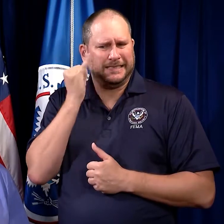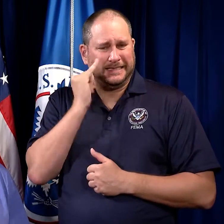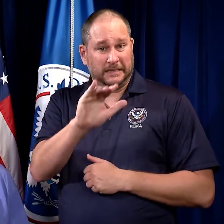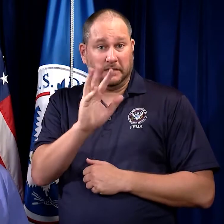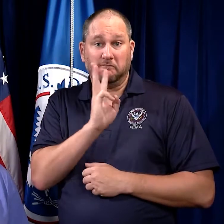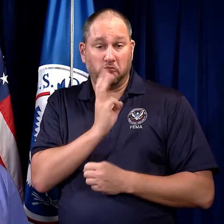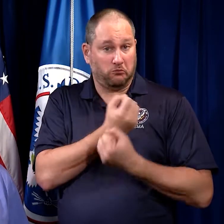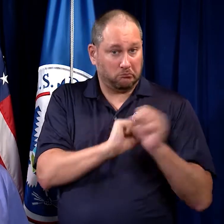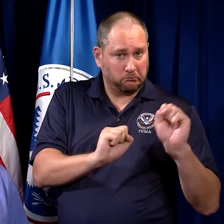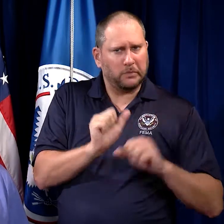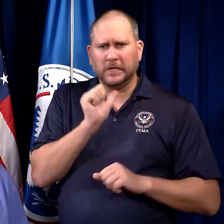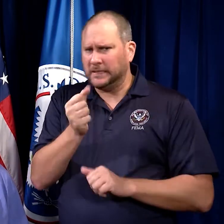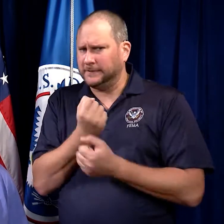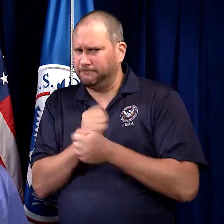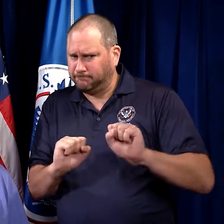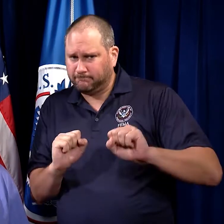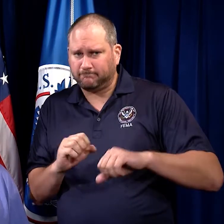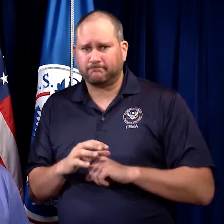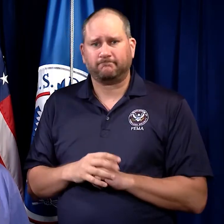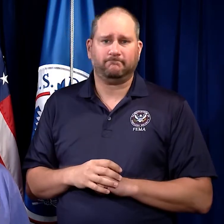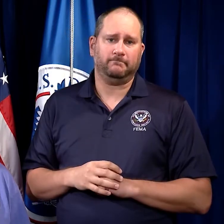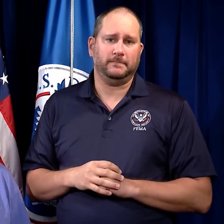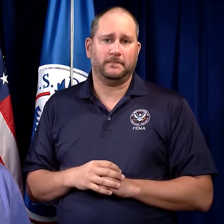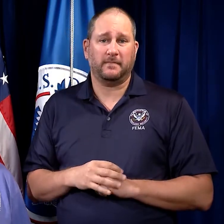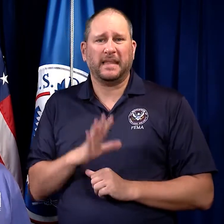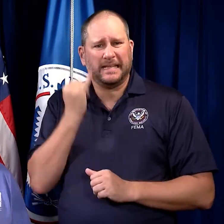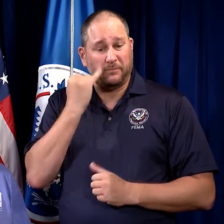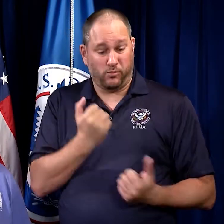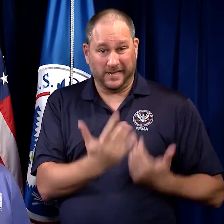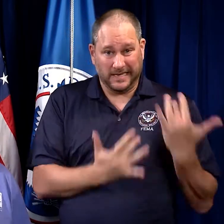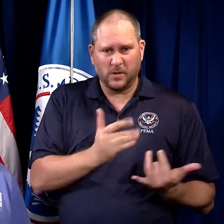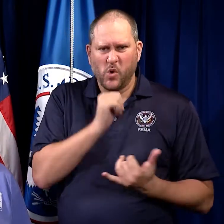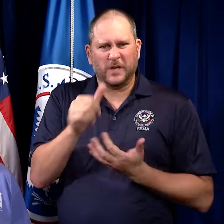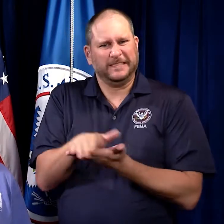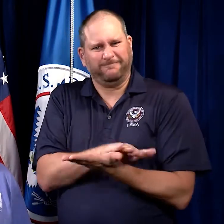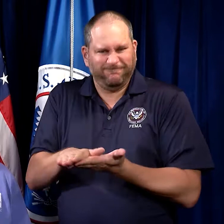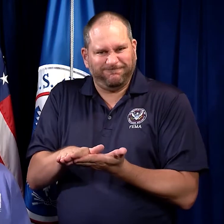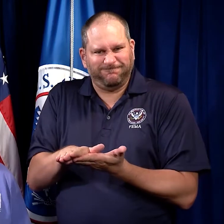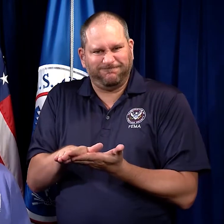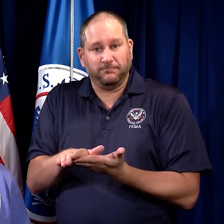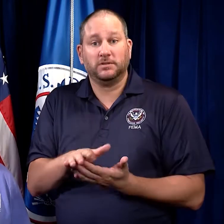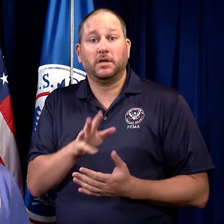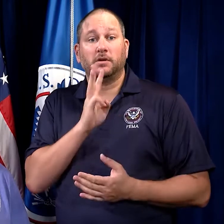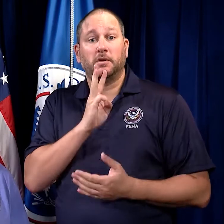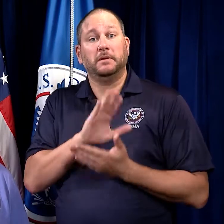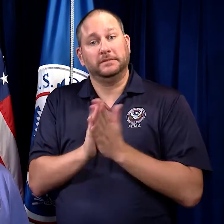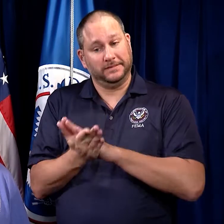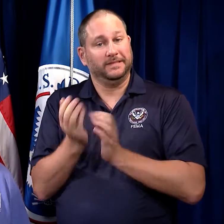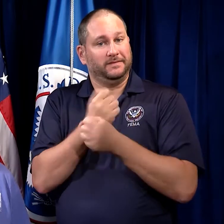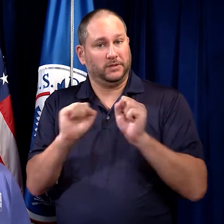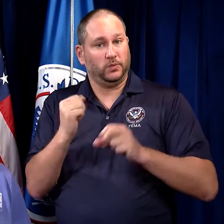out the status of your water and to find out if boiling or disinfecting water will make it safe to use.